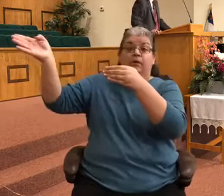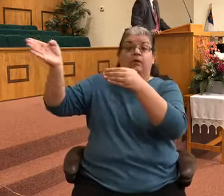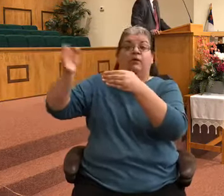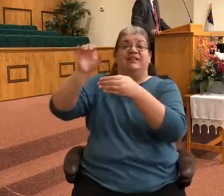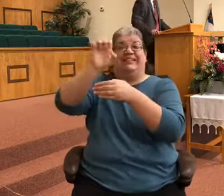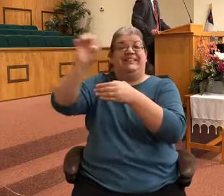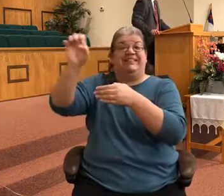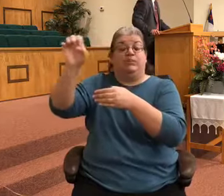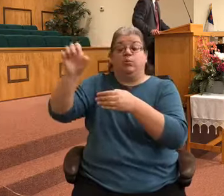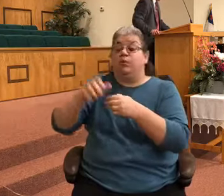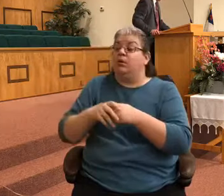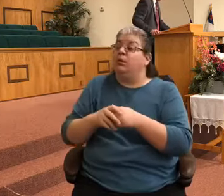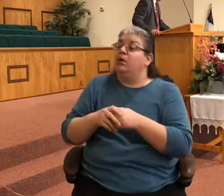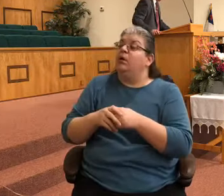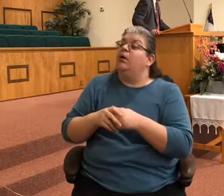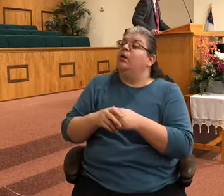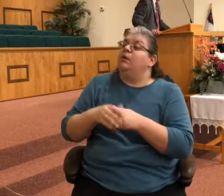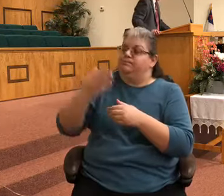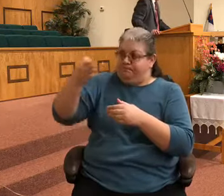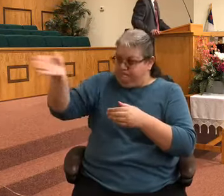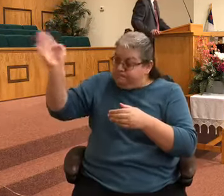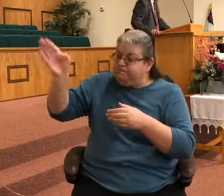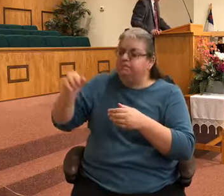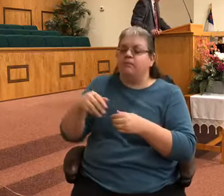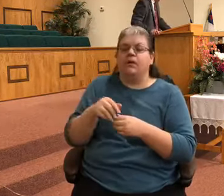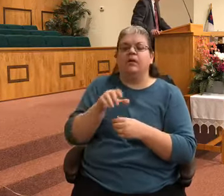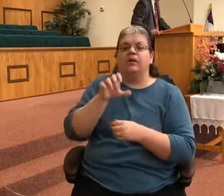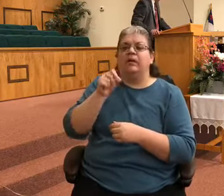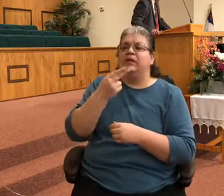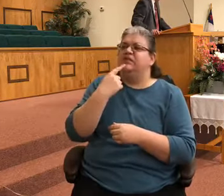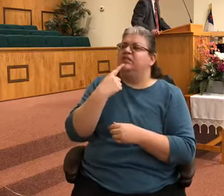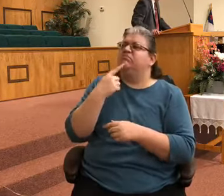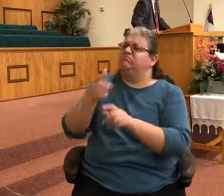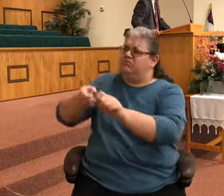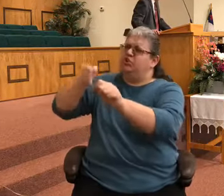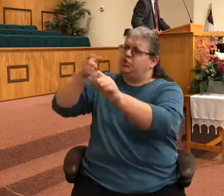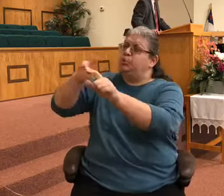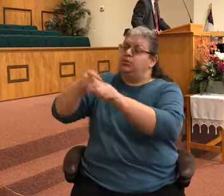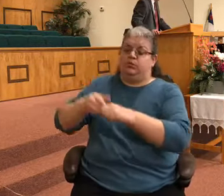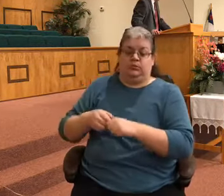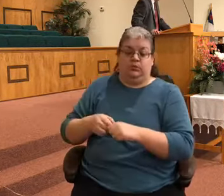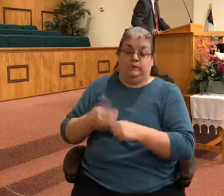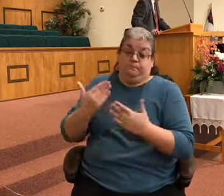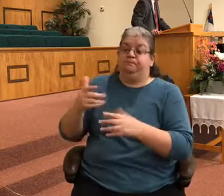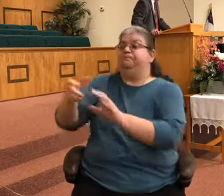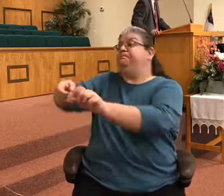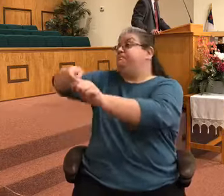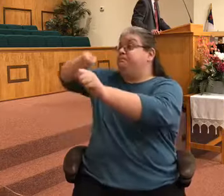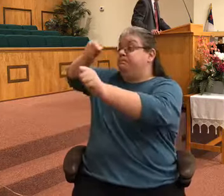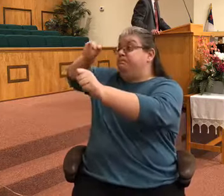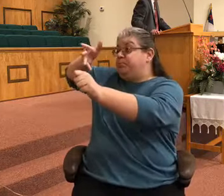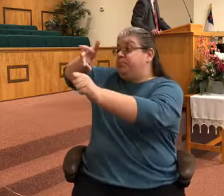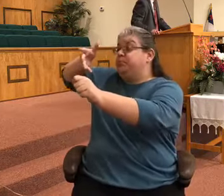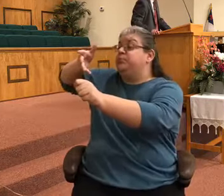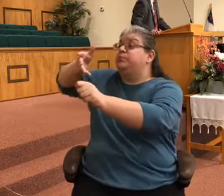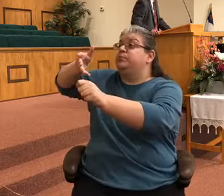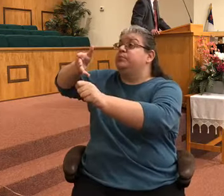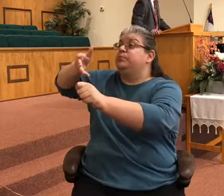said, Shoot. And he shot. And he said, The arrow of the